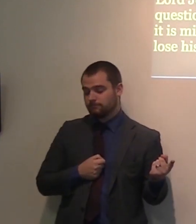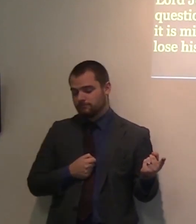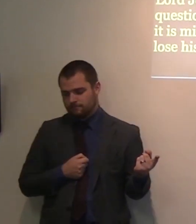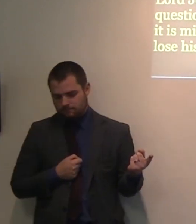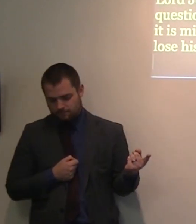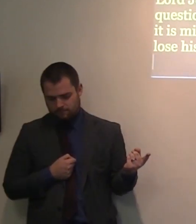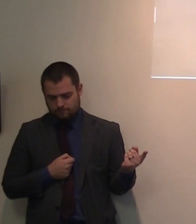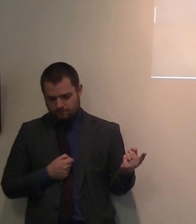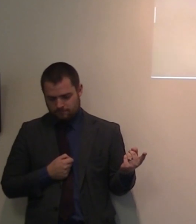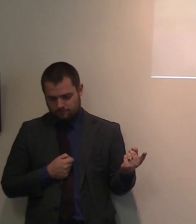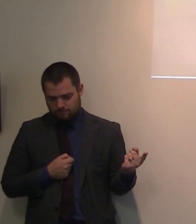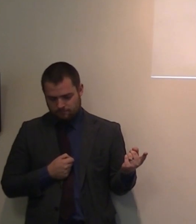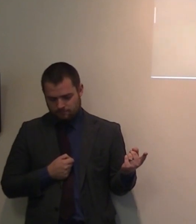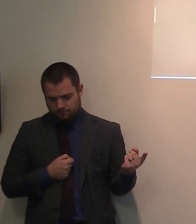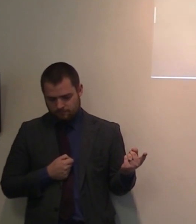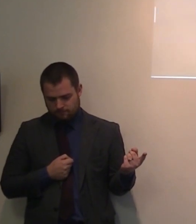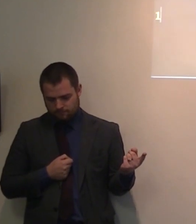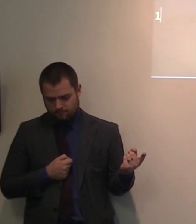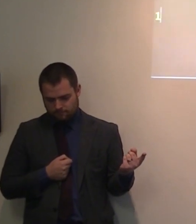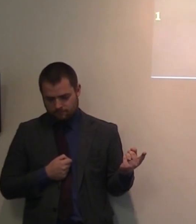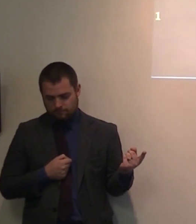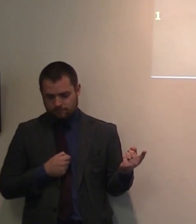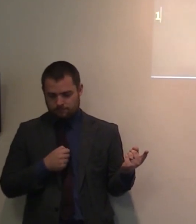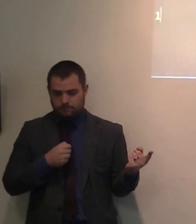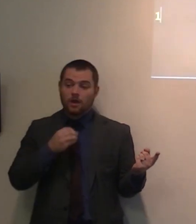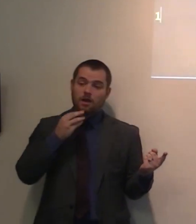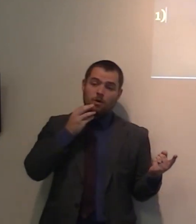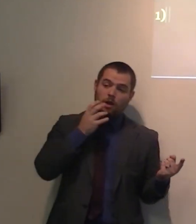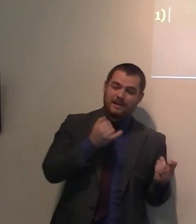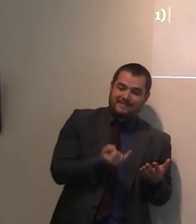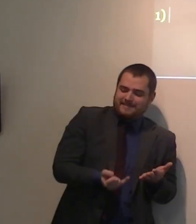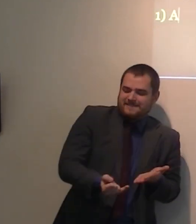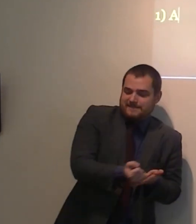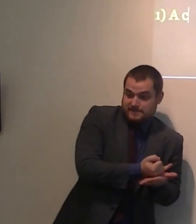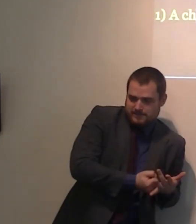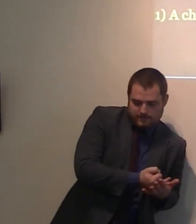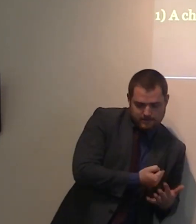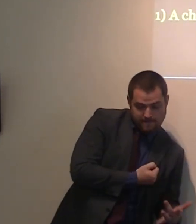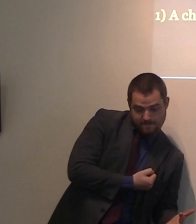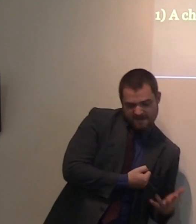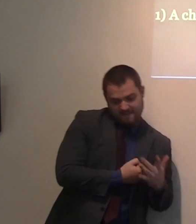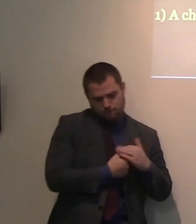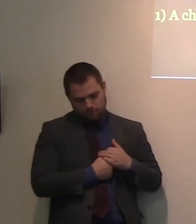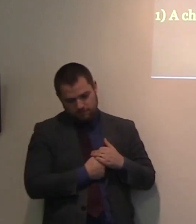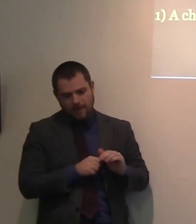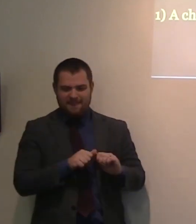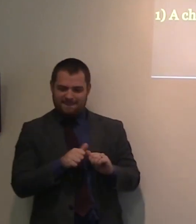saltiness when impurities, sin, infiltrate his life. So,